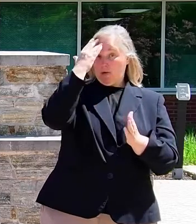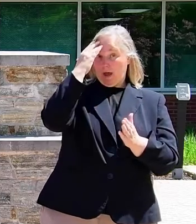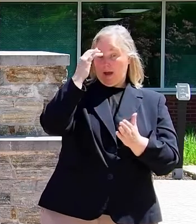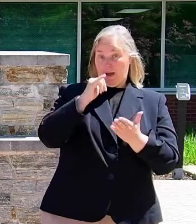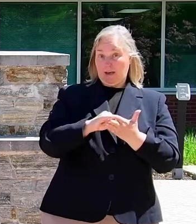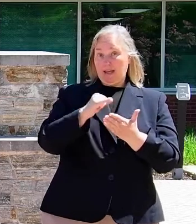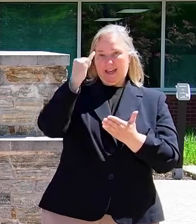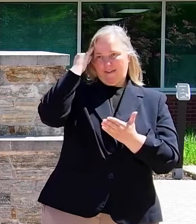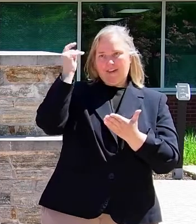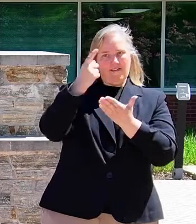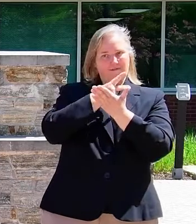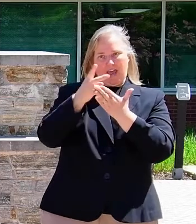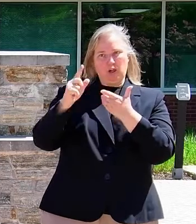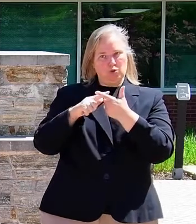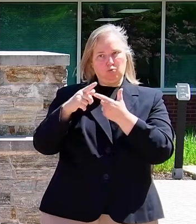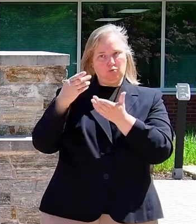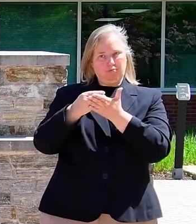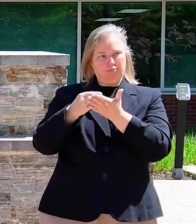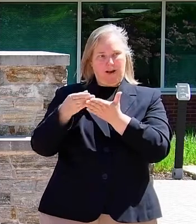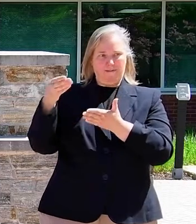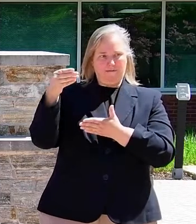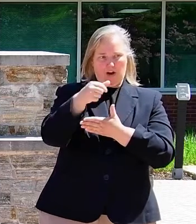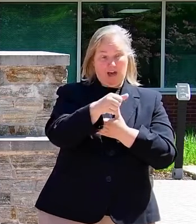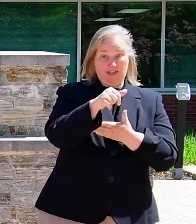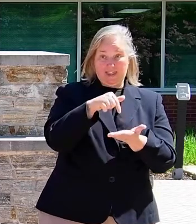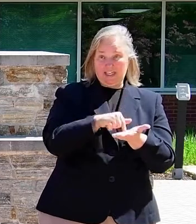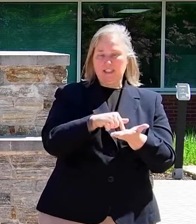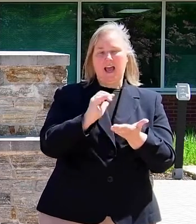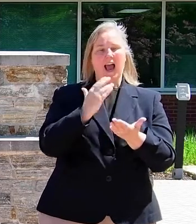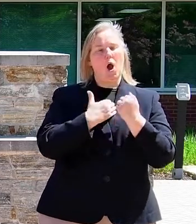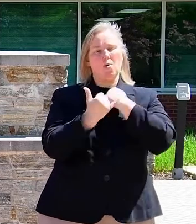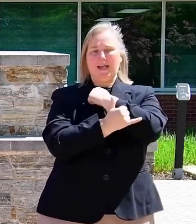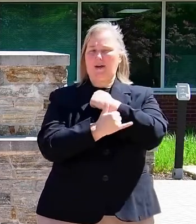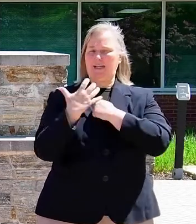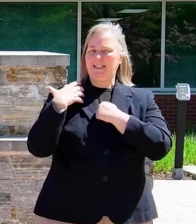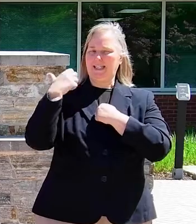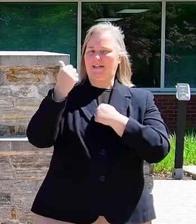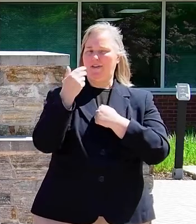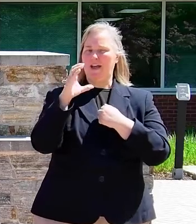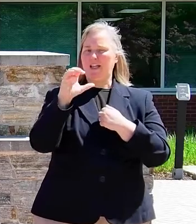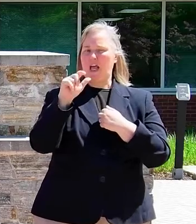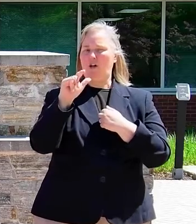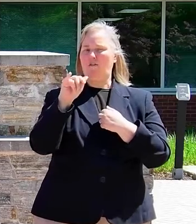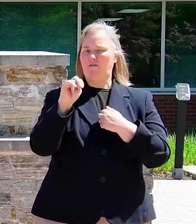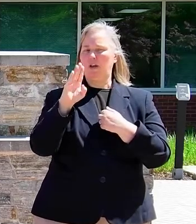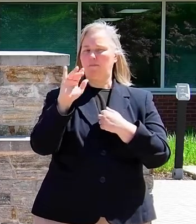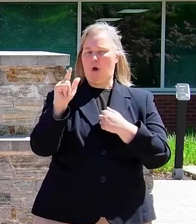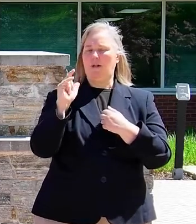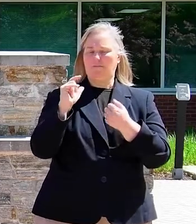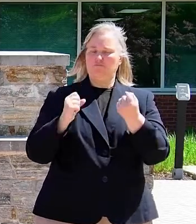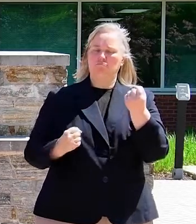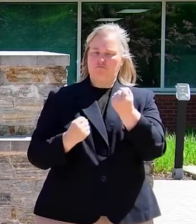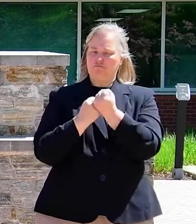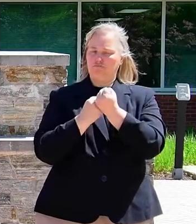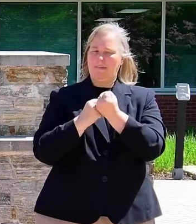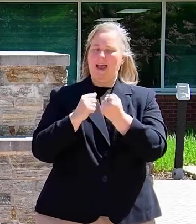fails to fund this, our county executive Calvin Ball has our back. So we thank you for that.